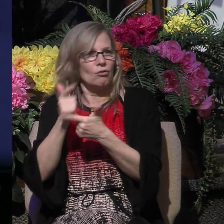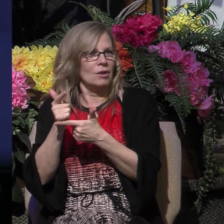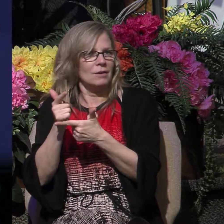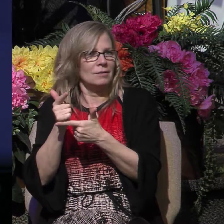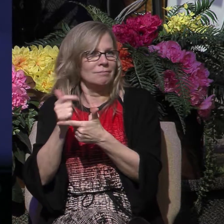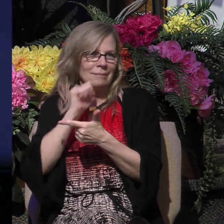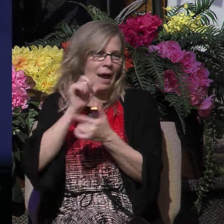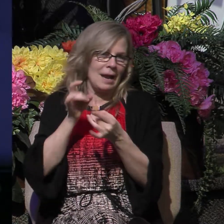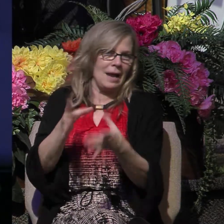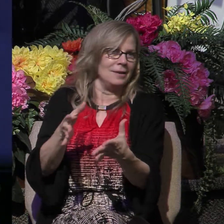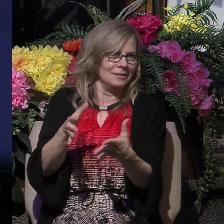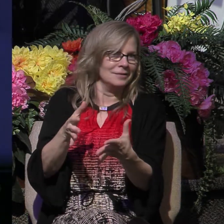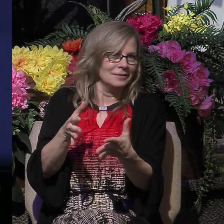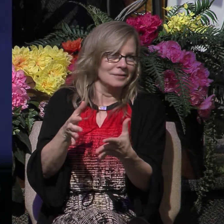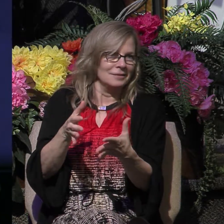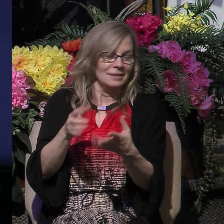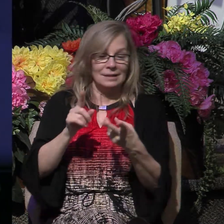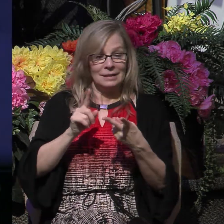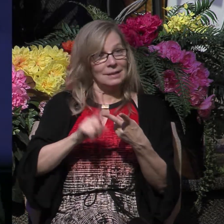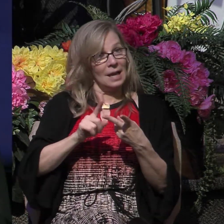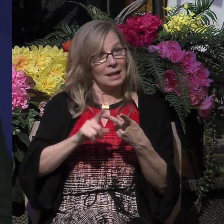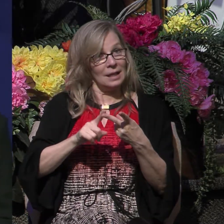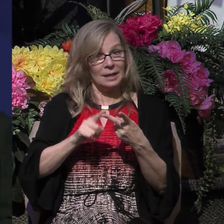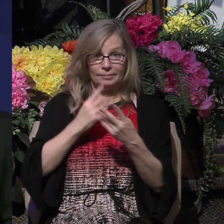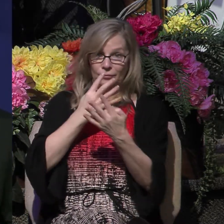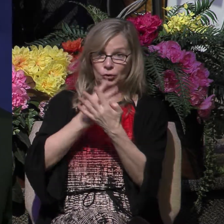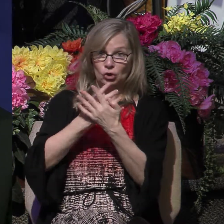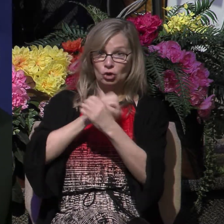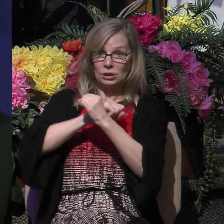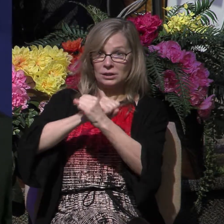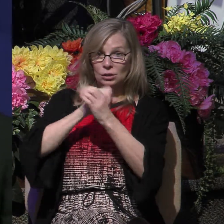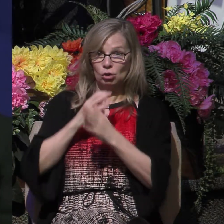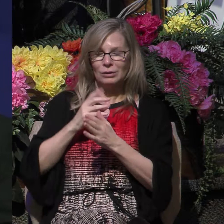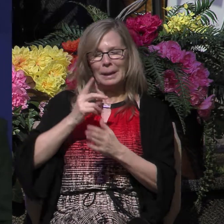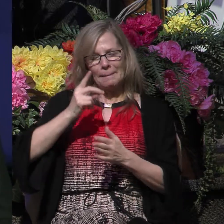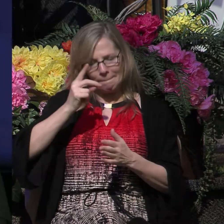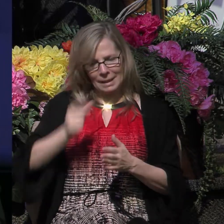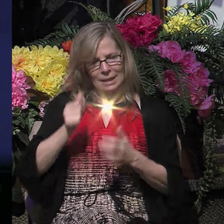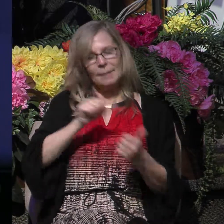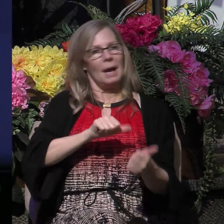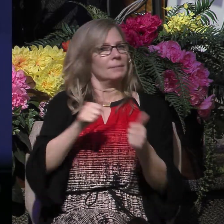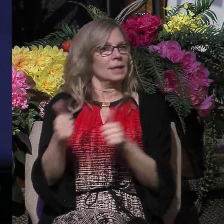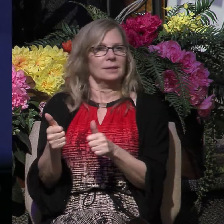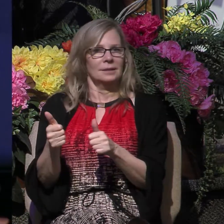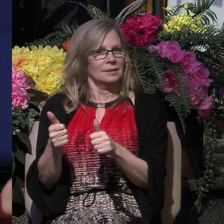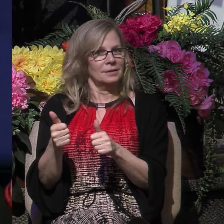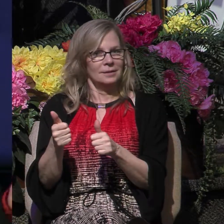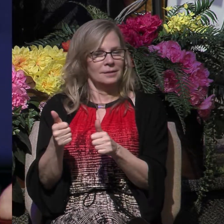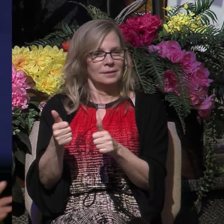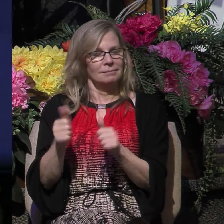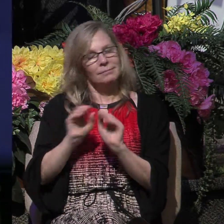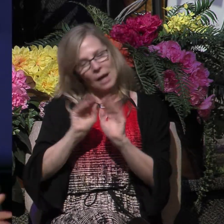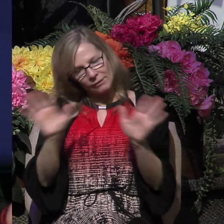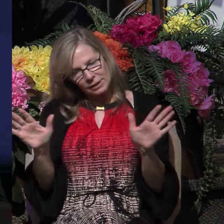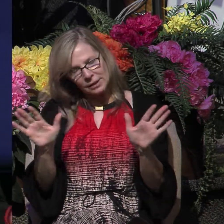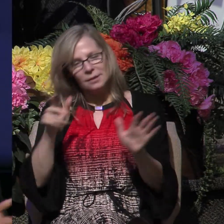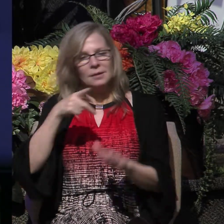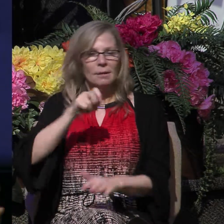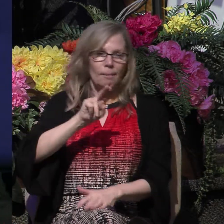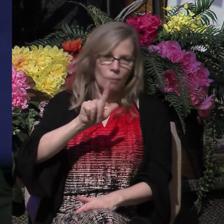Secondly, the jailer and his household were immediately baptized. Now, obviously, Paul and Silas had to tell